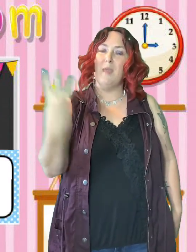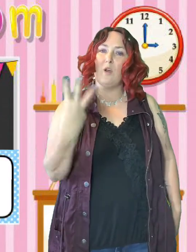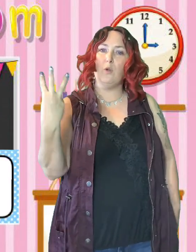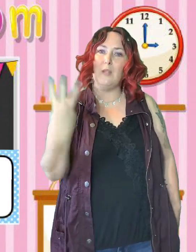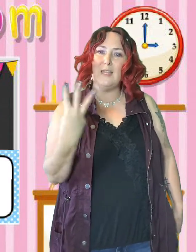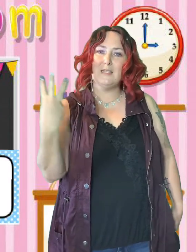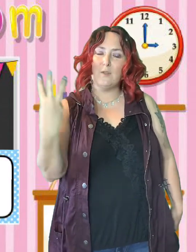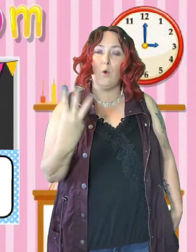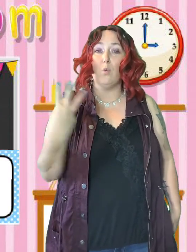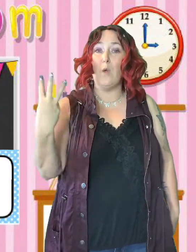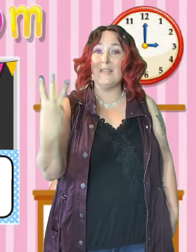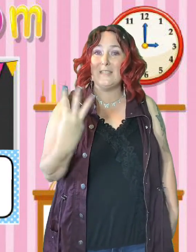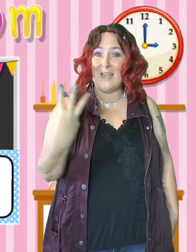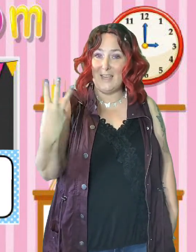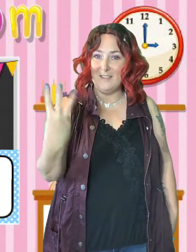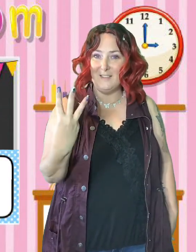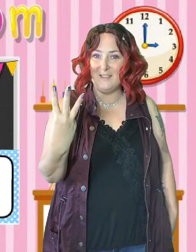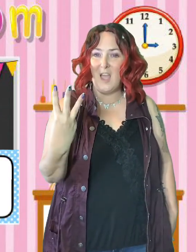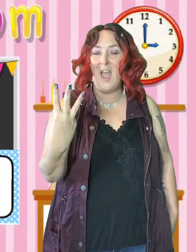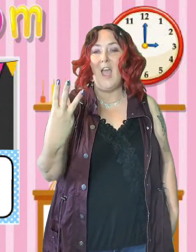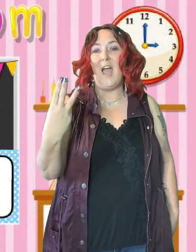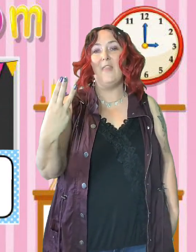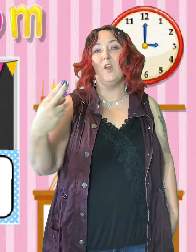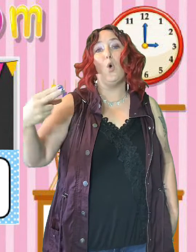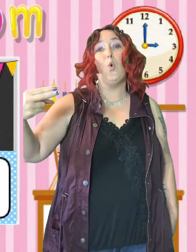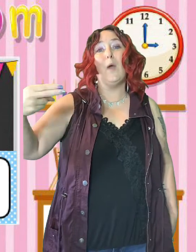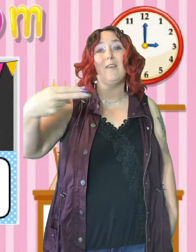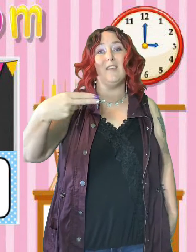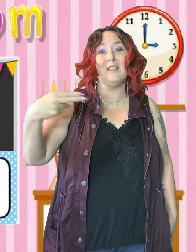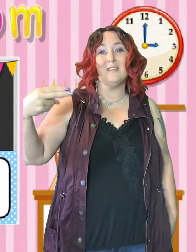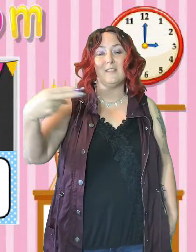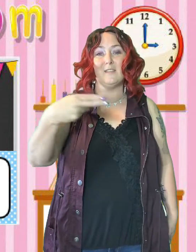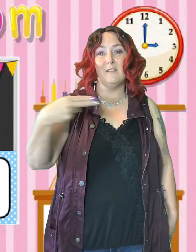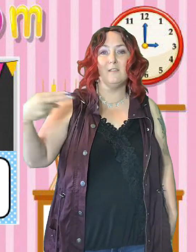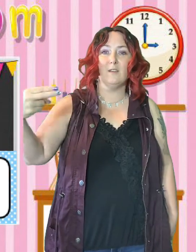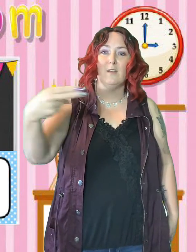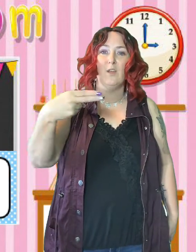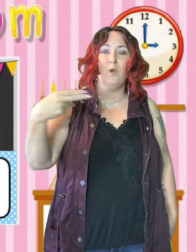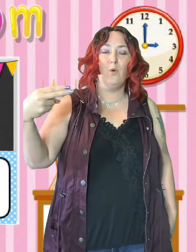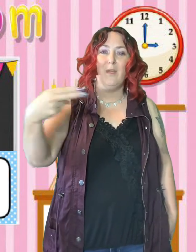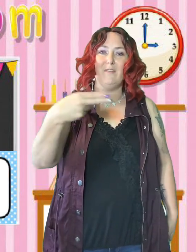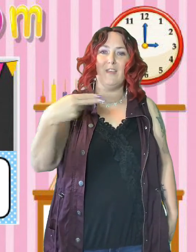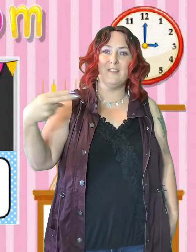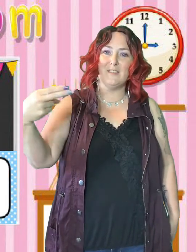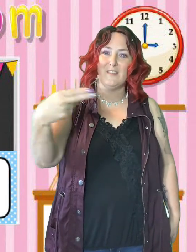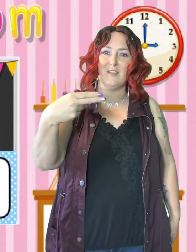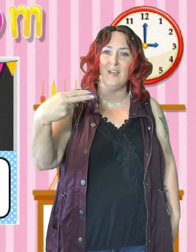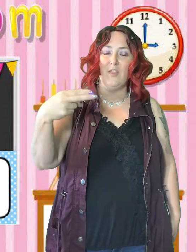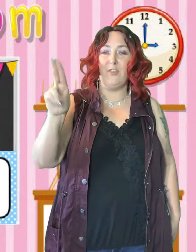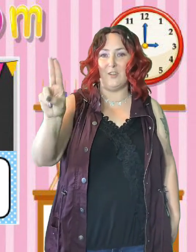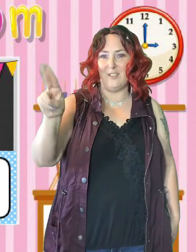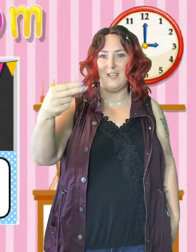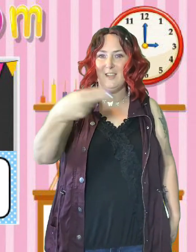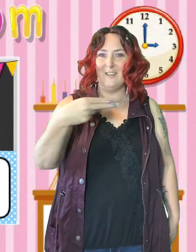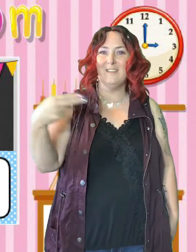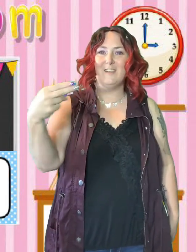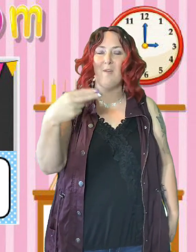Miércoles or Wednesday. And then jueves. Jueves. Thursday. Yep.